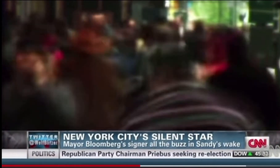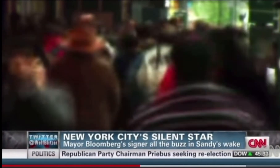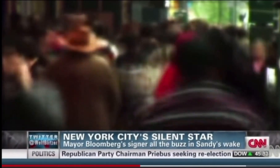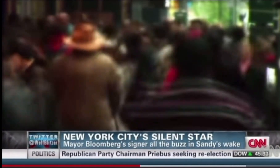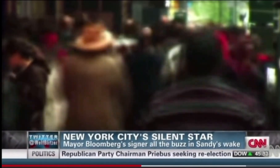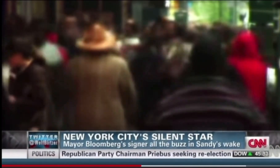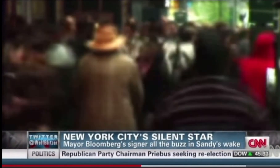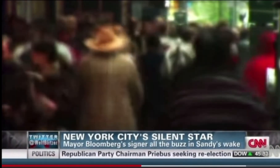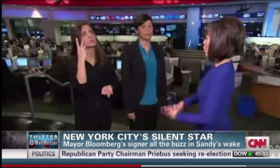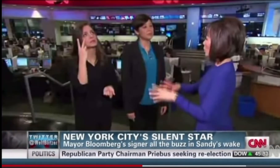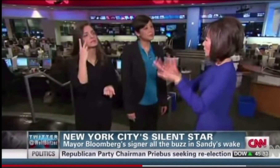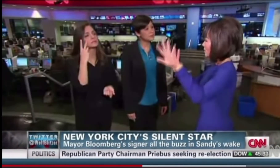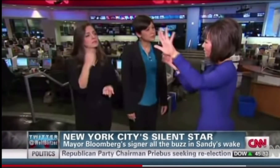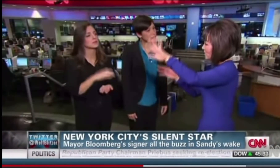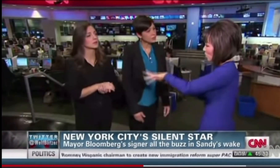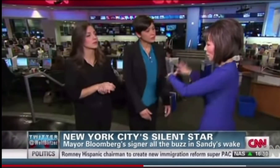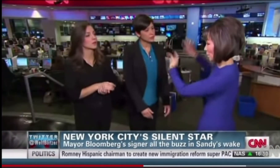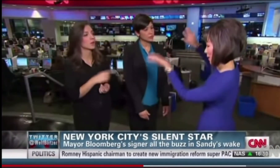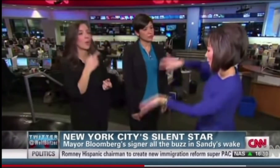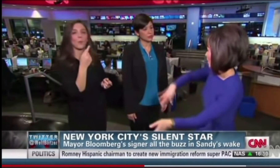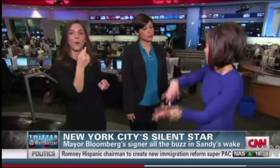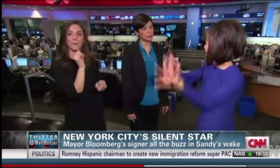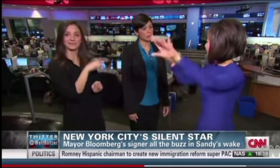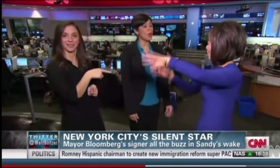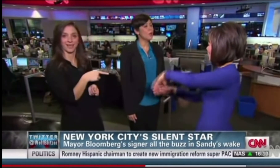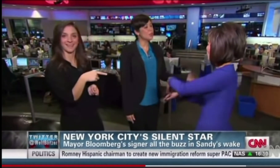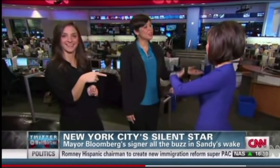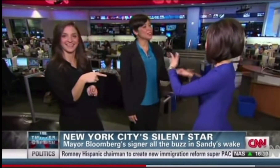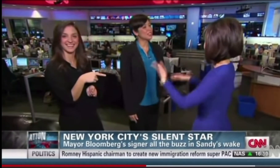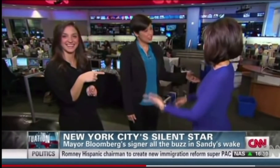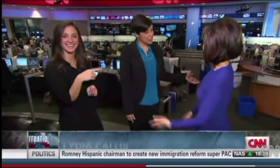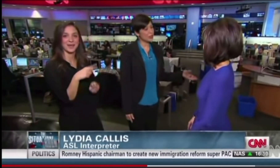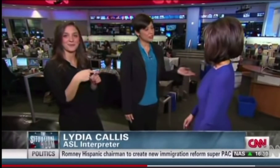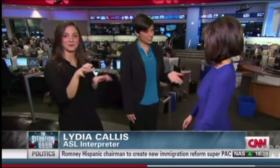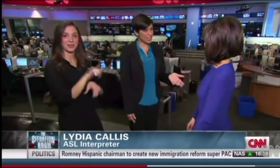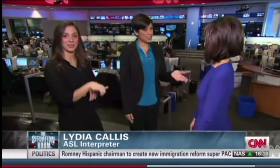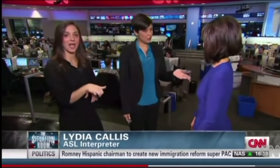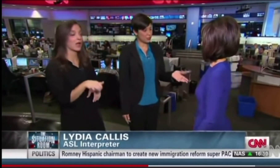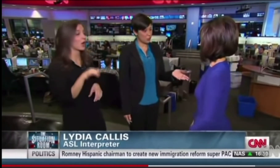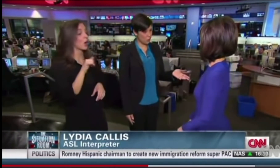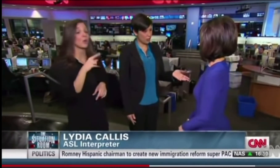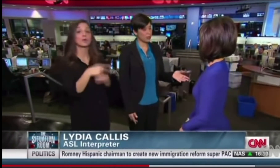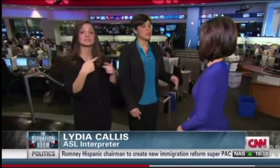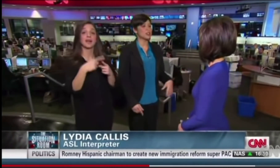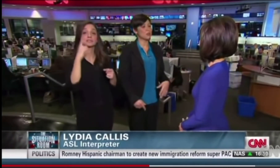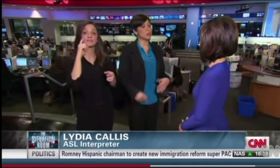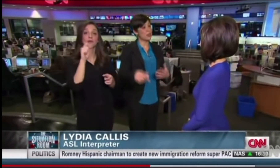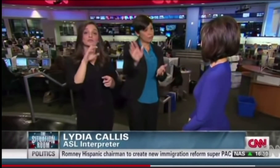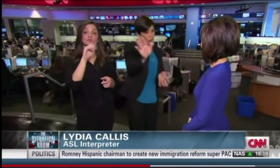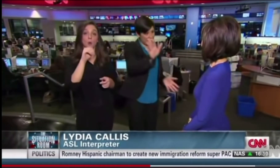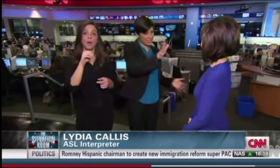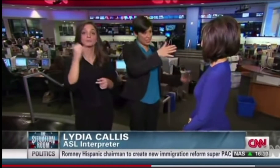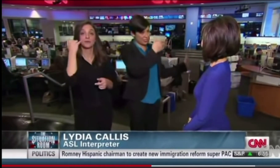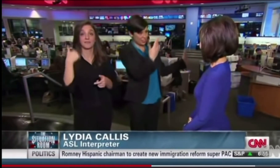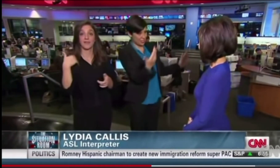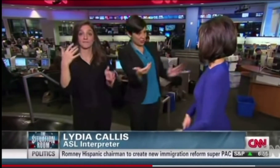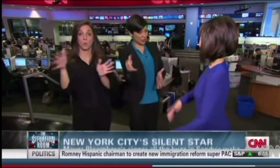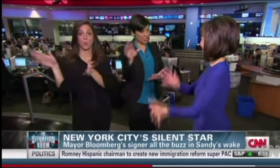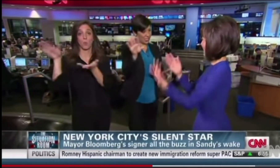functionally deaf. What was this all about when you were doing that? Those are signs for the storm. Okay. So when you have wind, you would go like